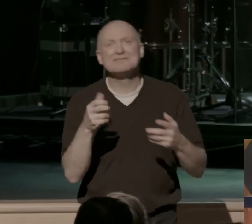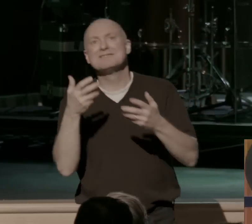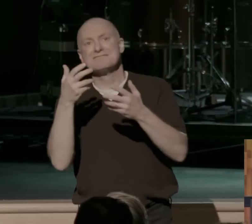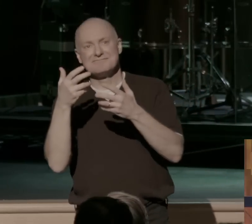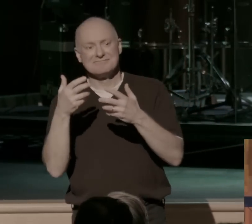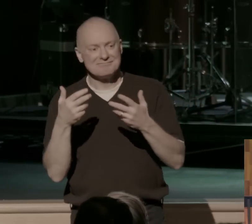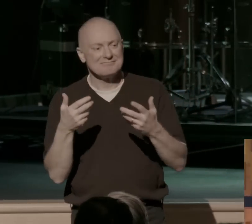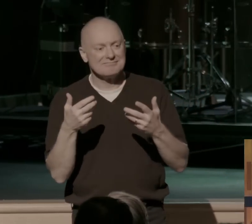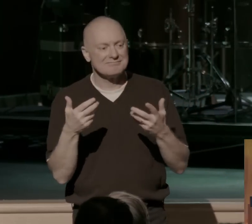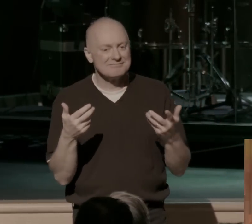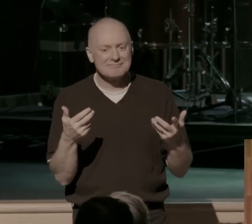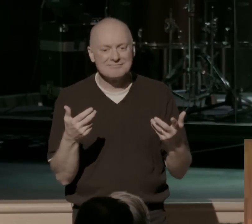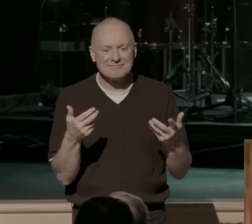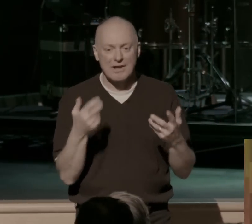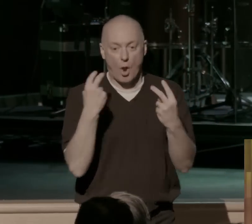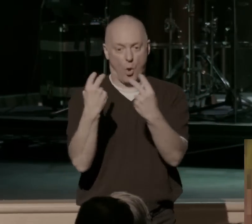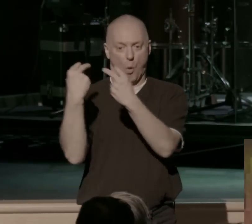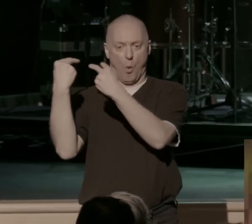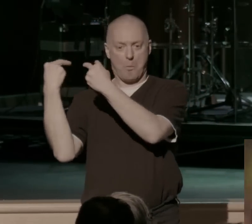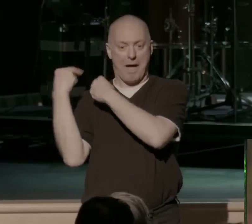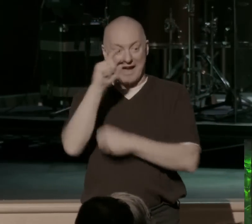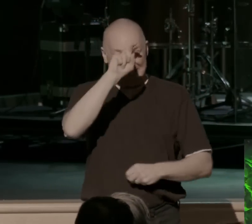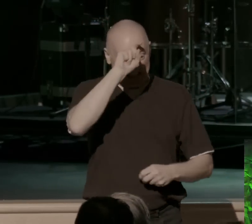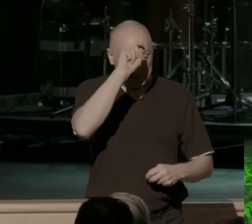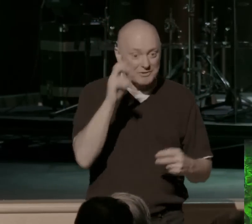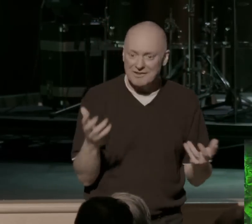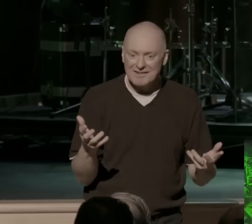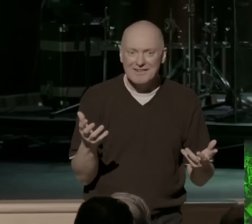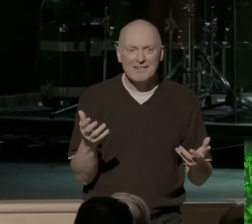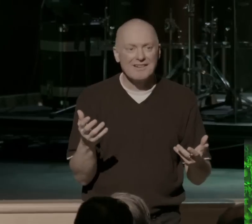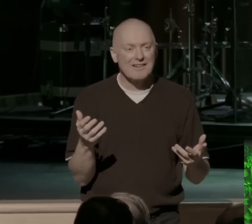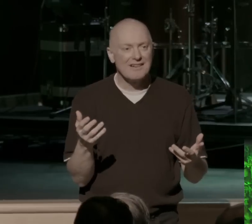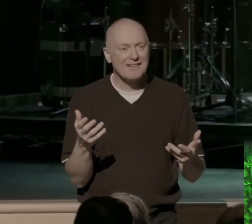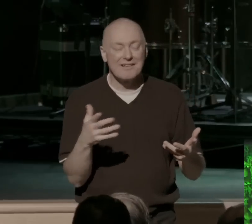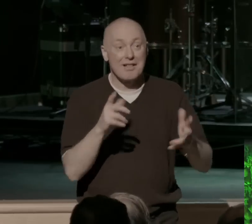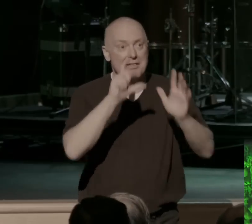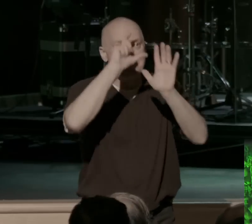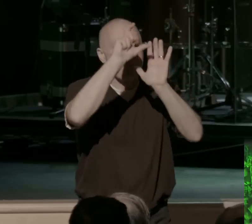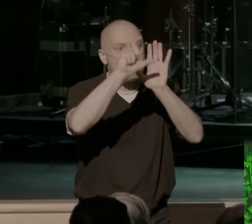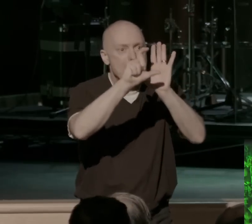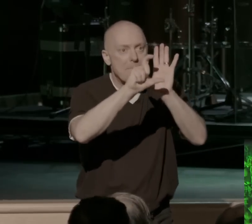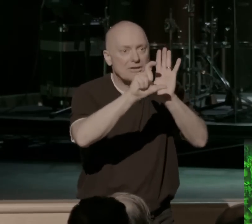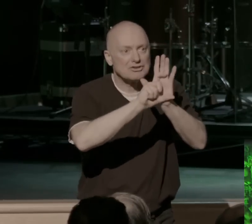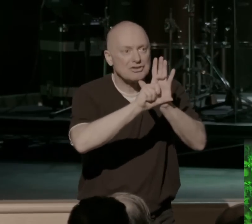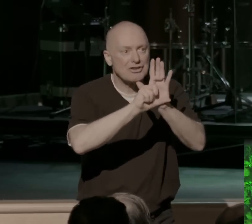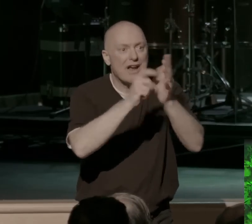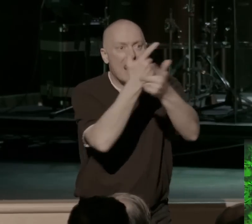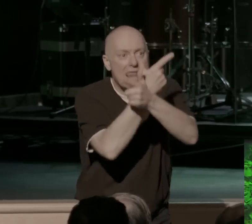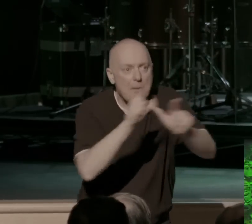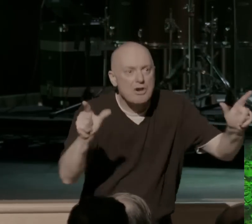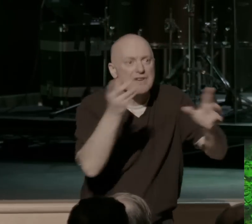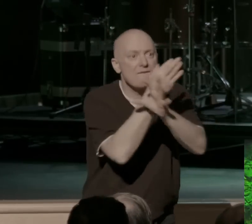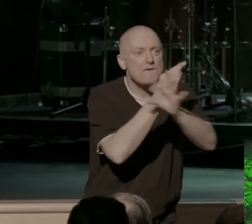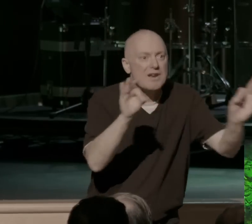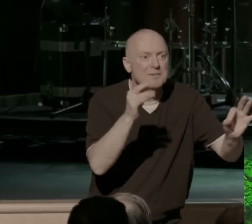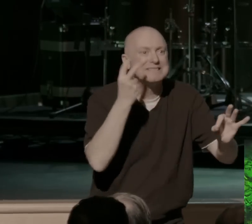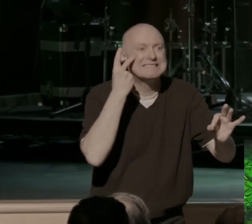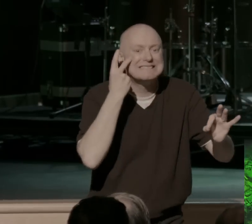I you look back at Egypt, I'm telling you, the greatest picture of this liberation and freedom is seen as the Israelites are